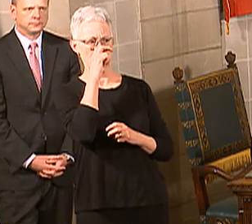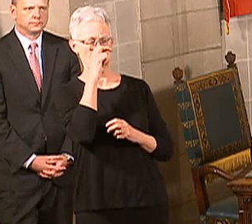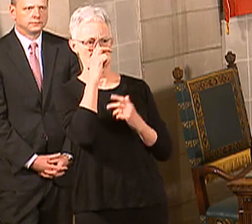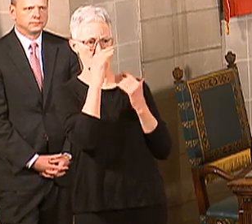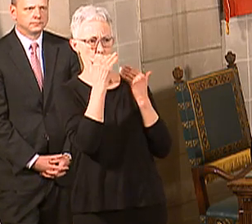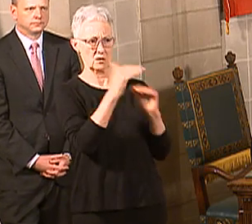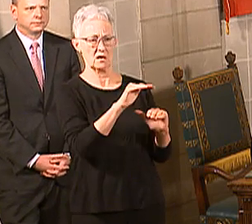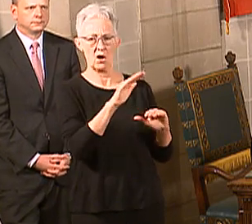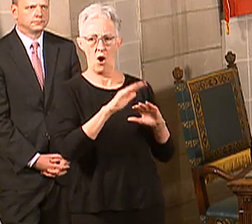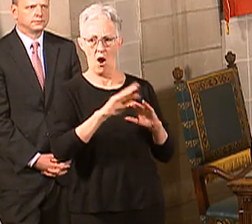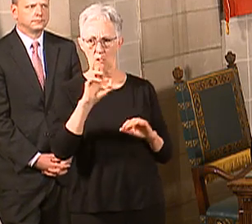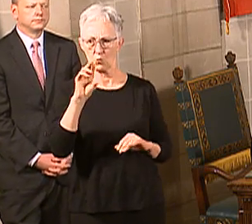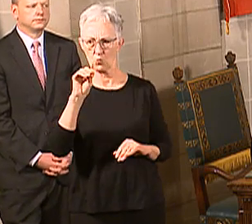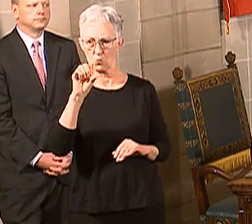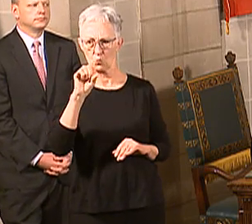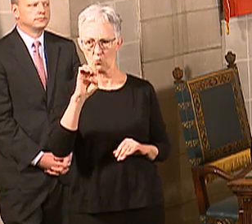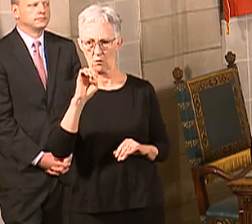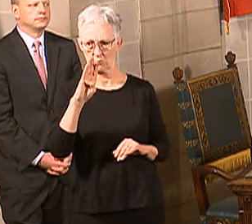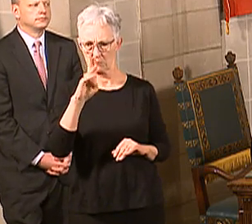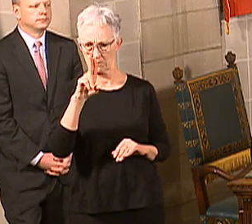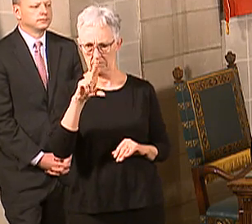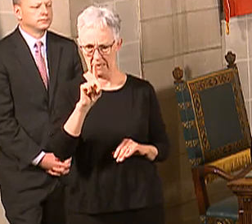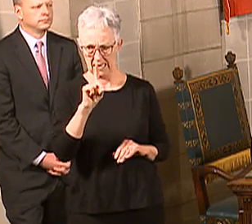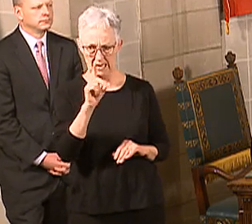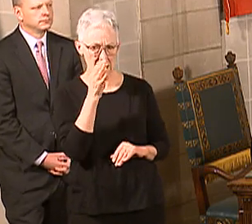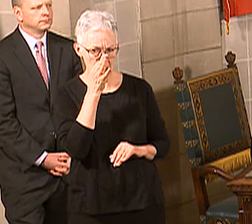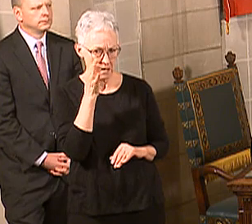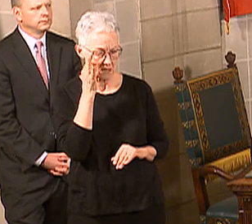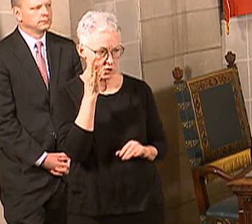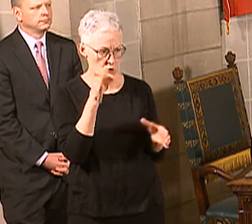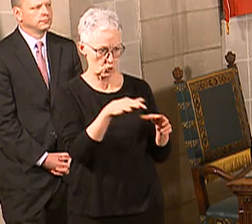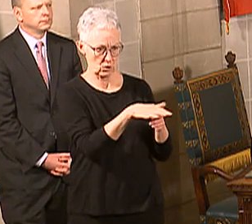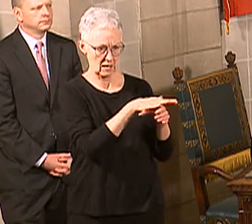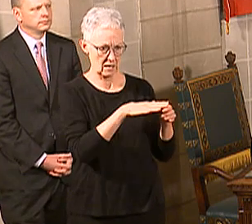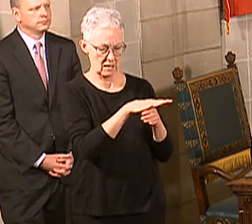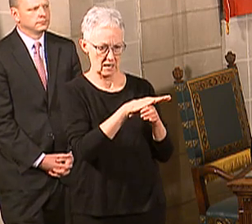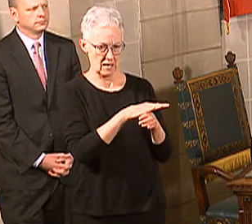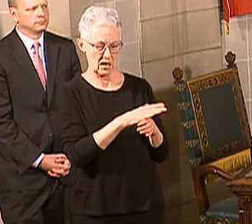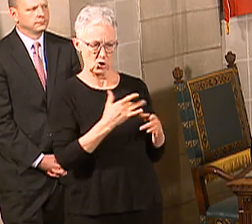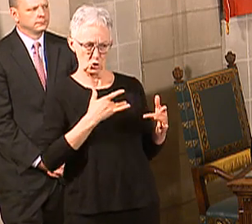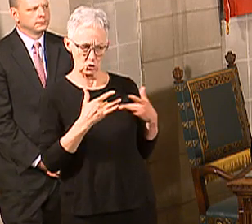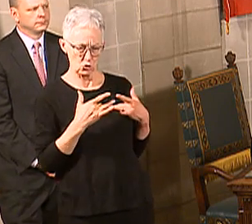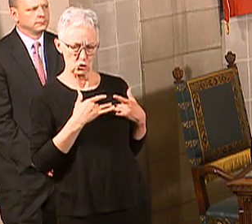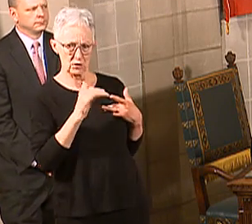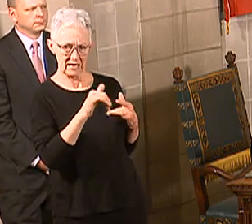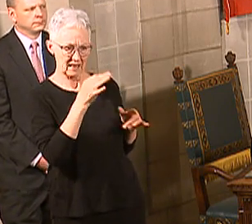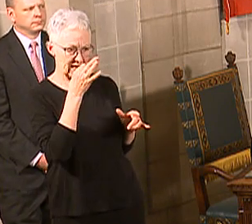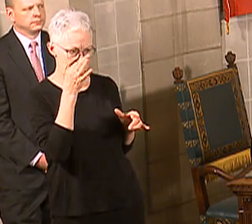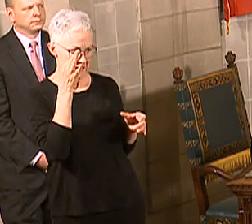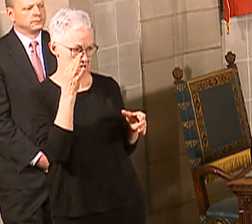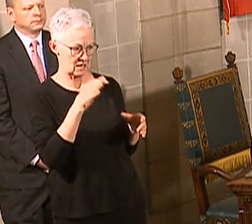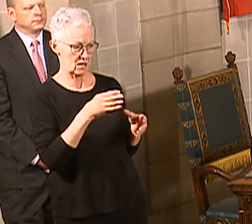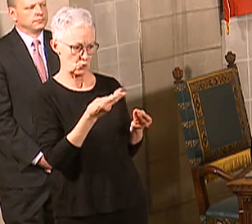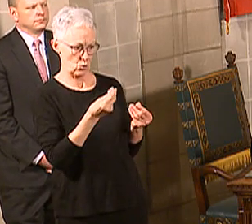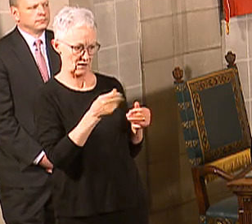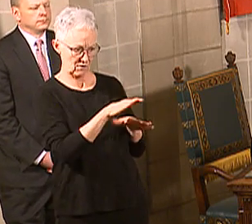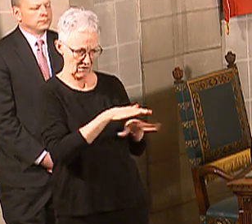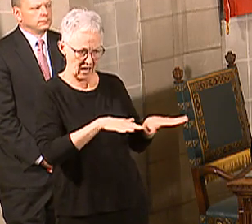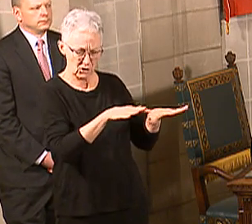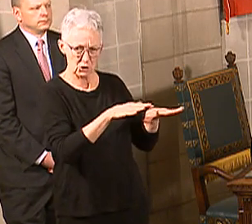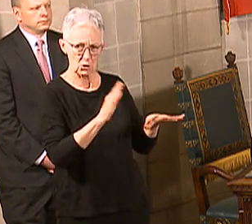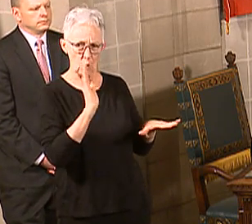part of the customer base. They're also concerned the reservation will become a new hotspot, which might lead to more local cases.